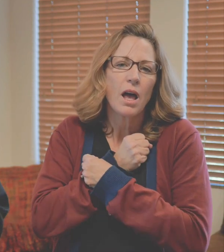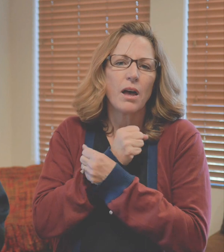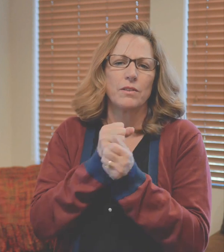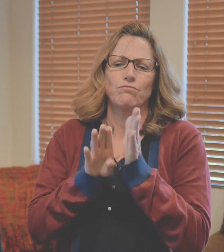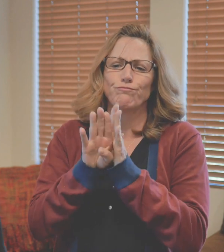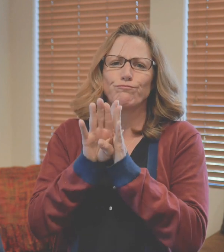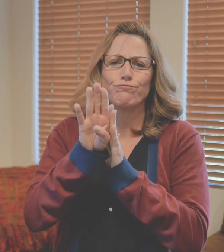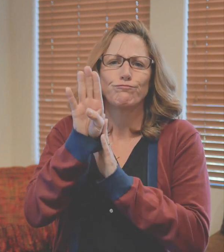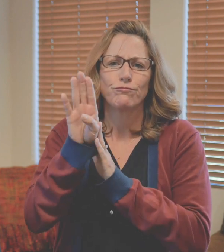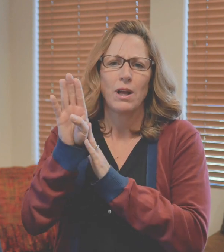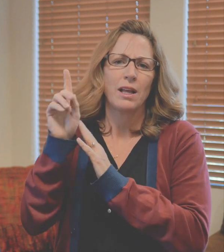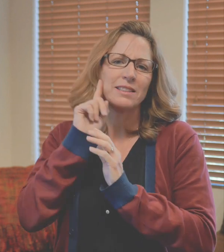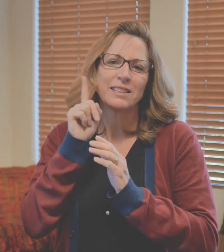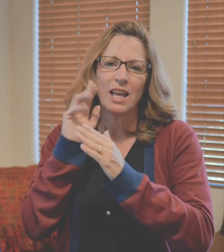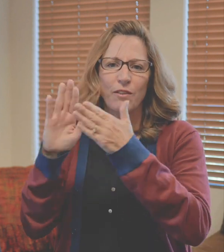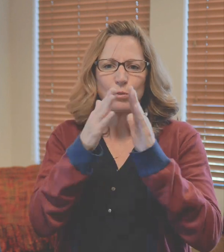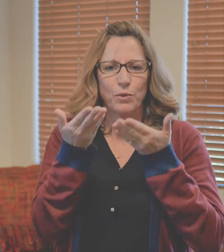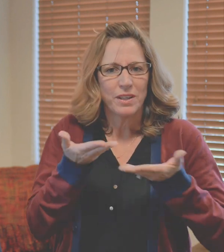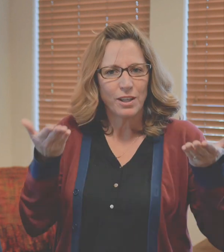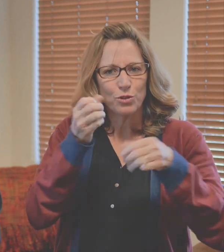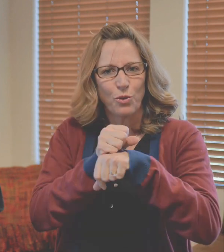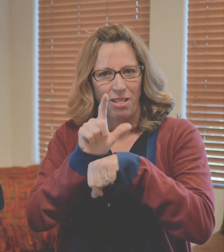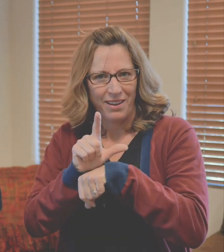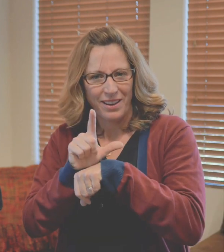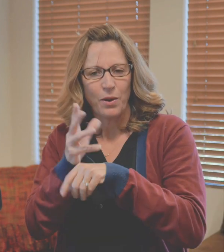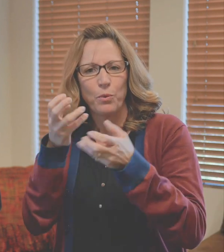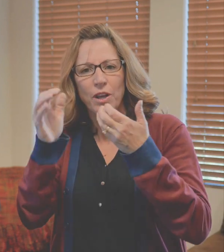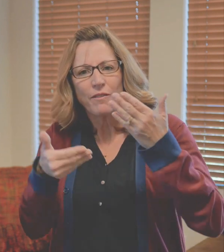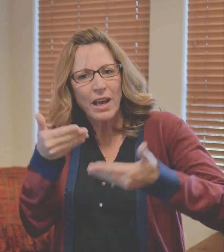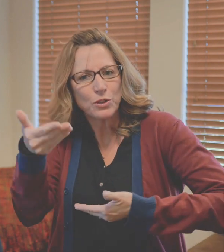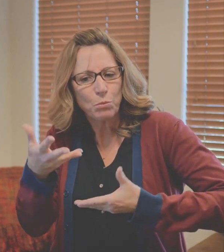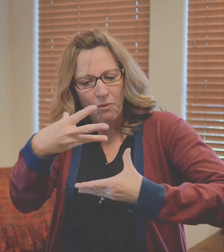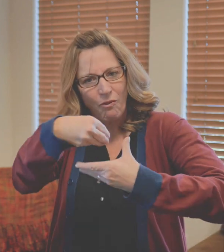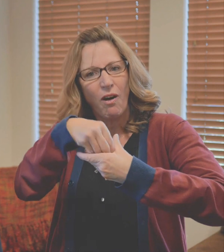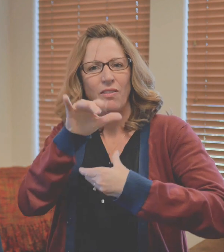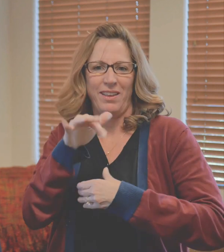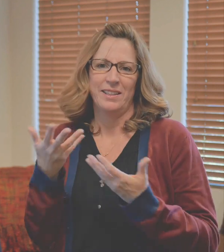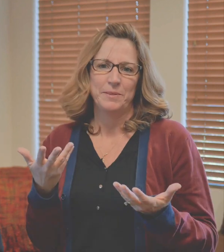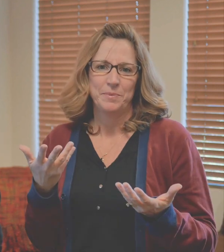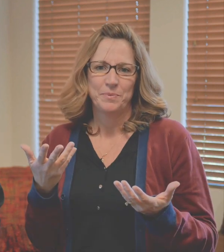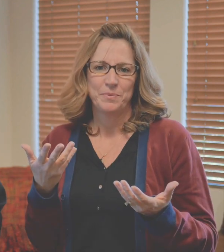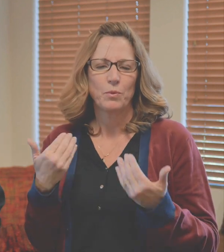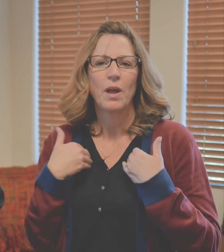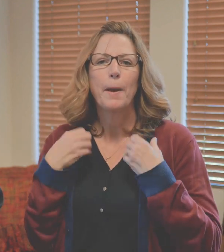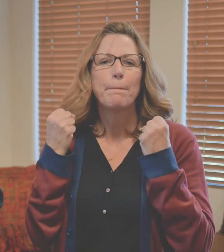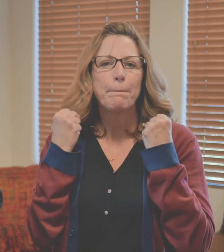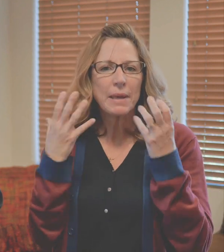community here at Shoreline Church and we'd like to invite you to be part of that community. We have a number of interpreted ministry